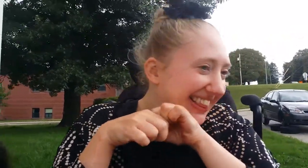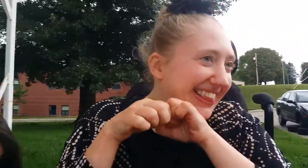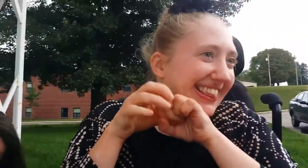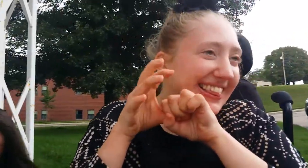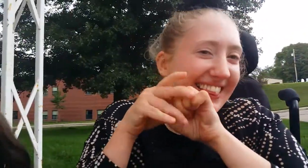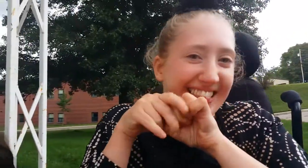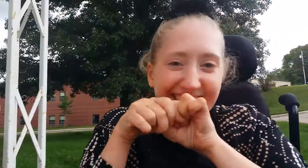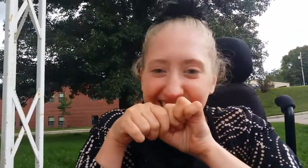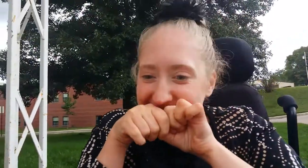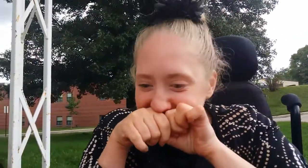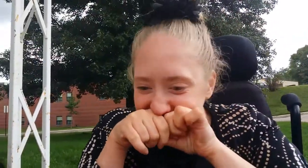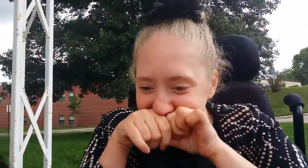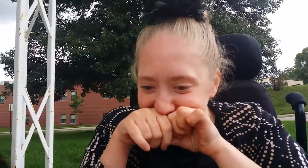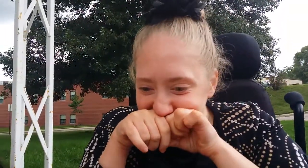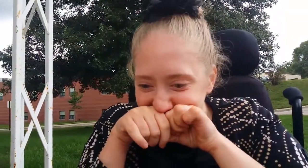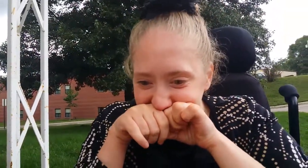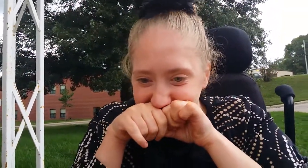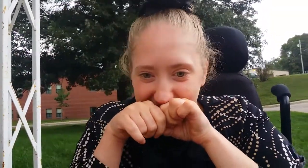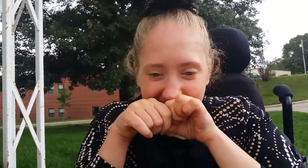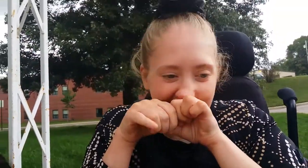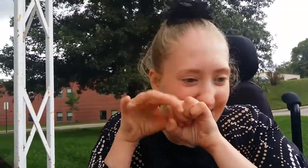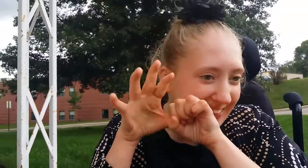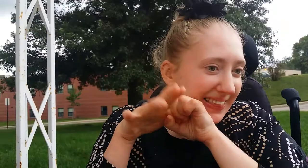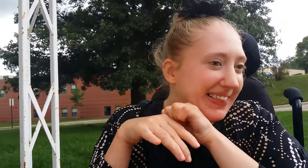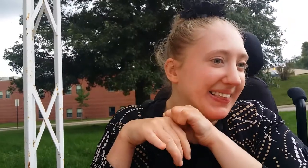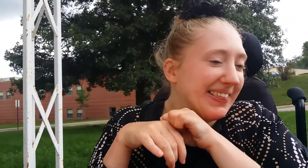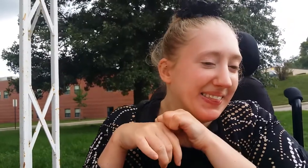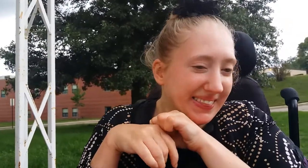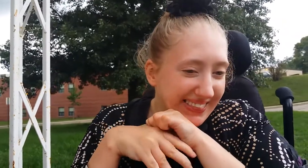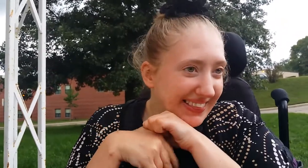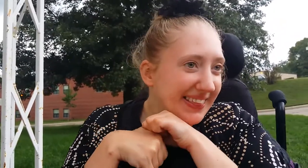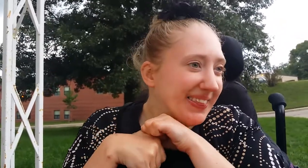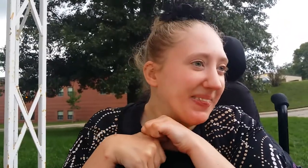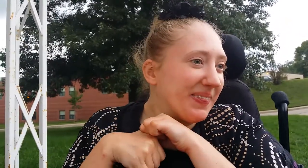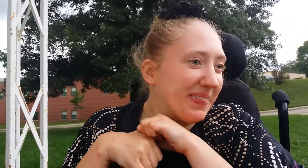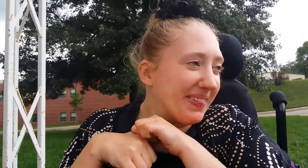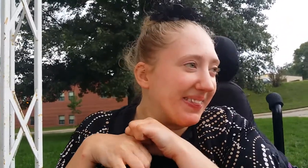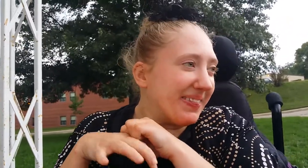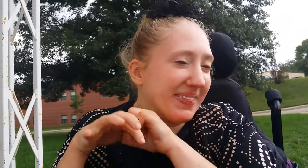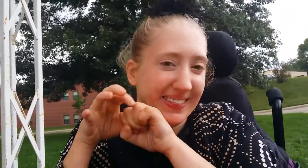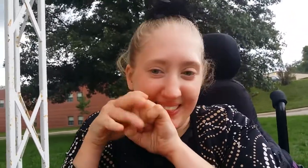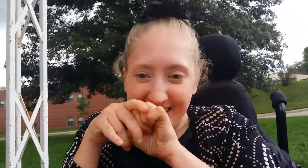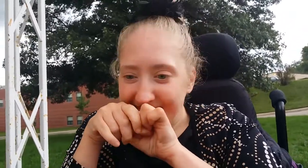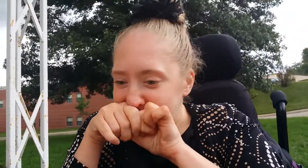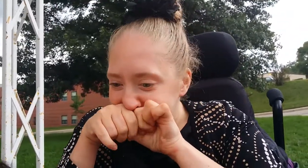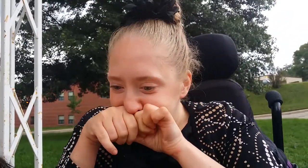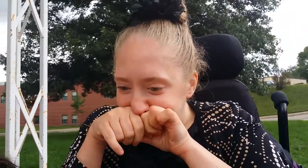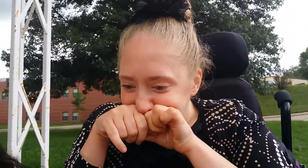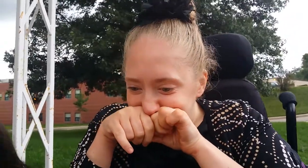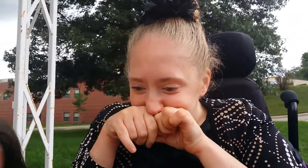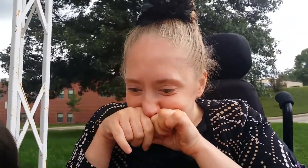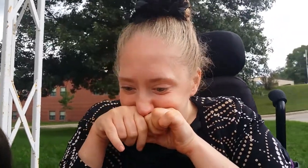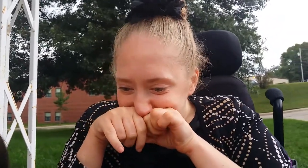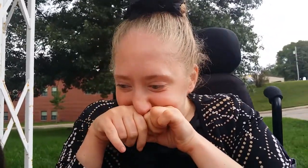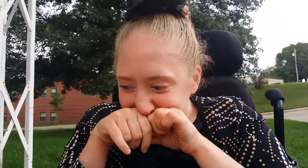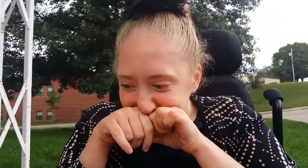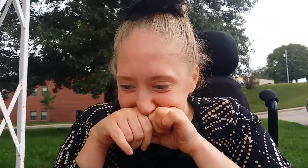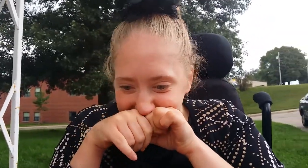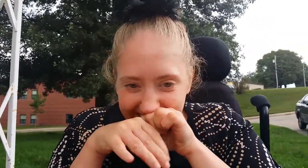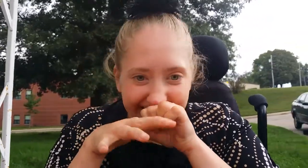Micah having hives, and she is doing better today. She doesn't feel real well, but she's been up all day. I kept